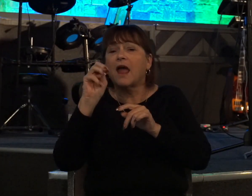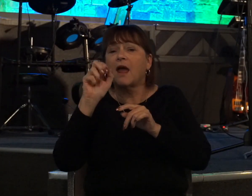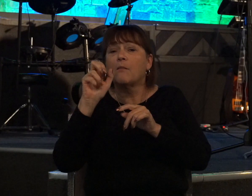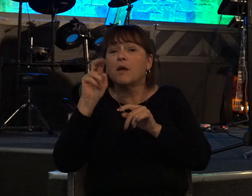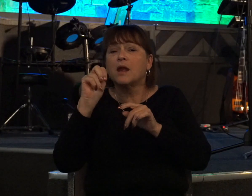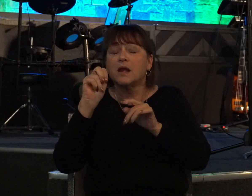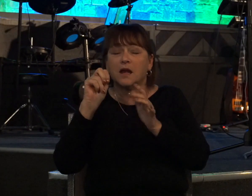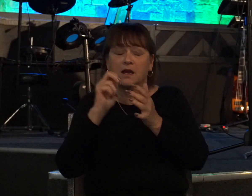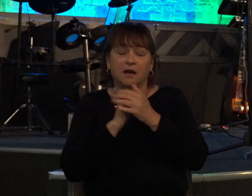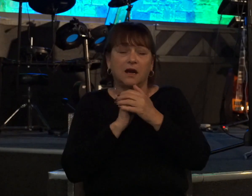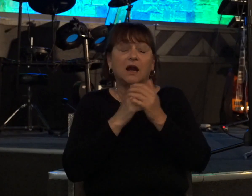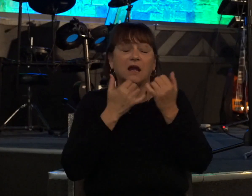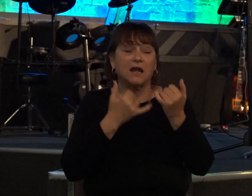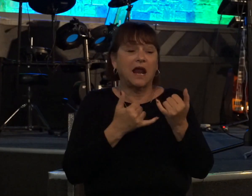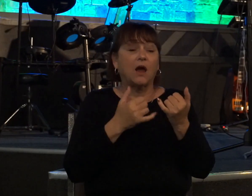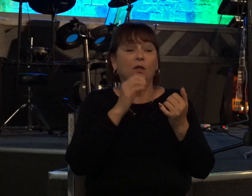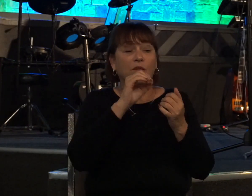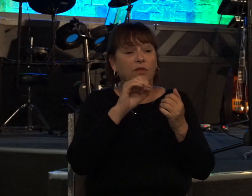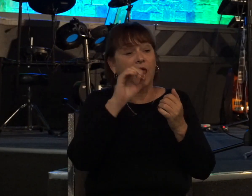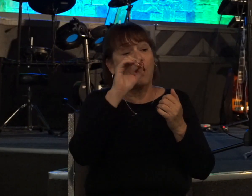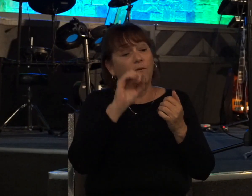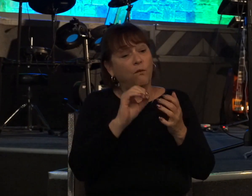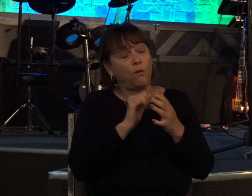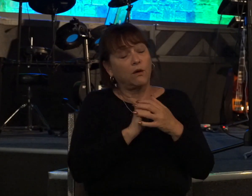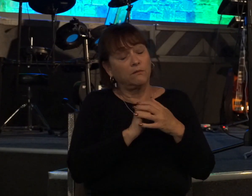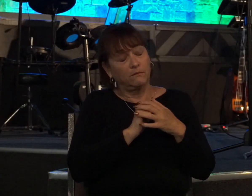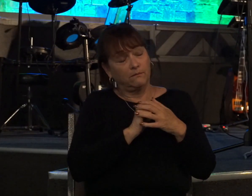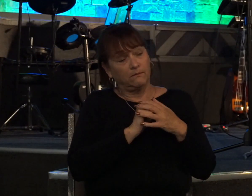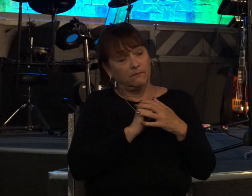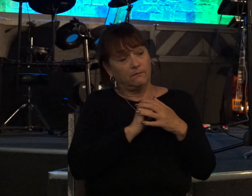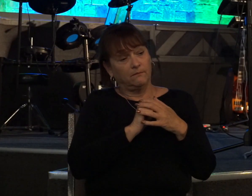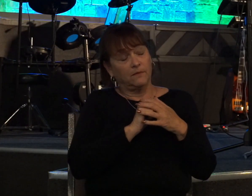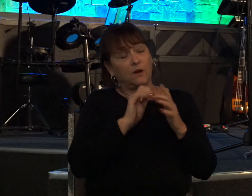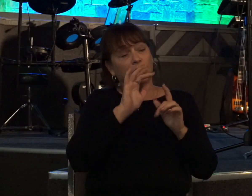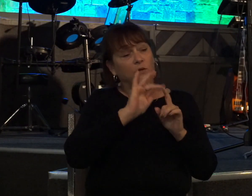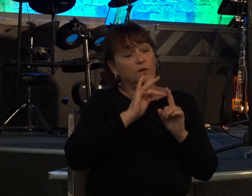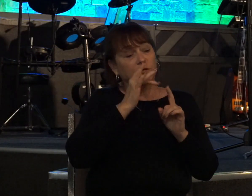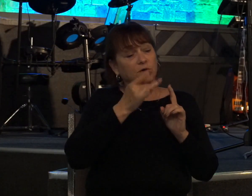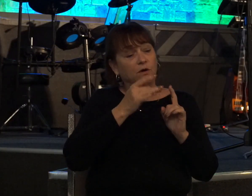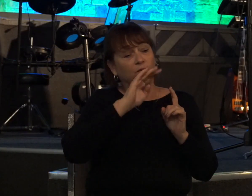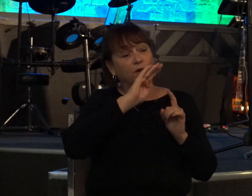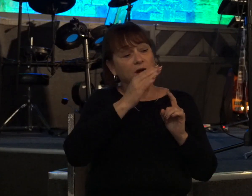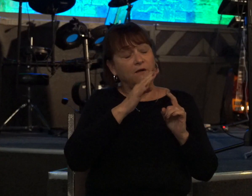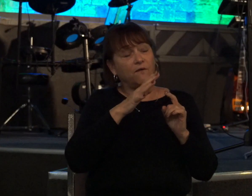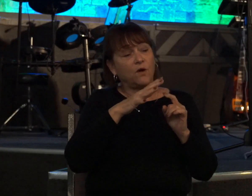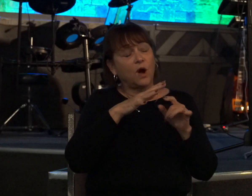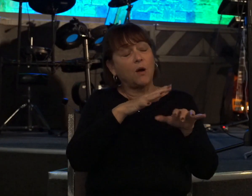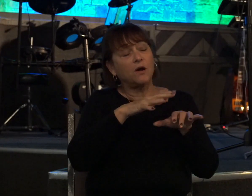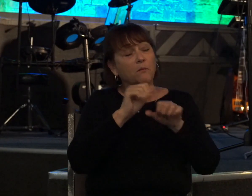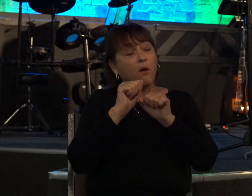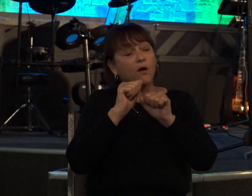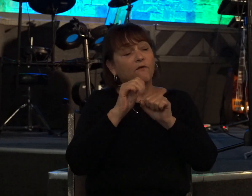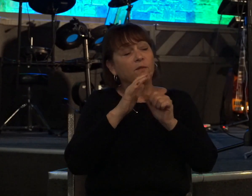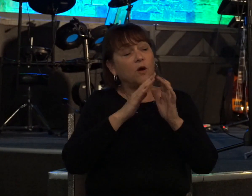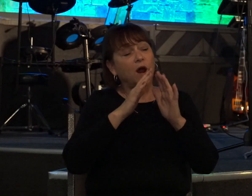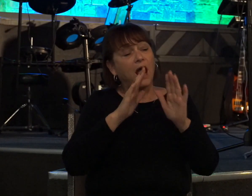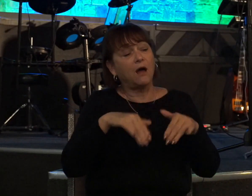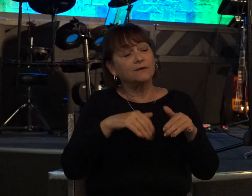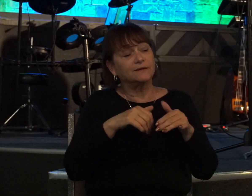says now therefore the sword shall never depart from your house because you have